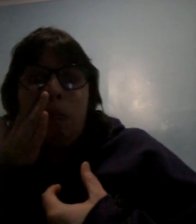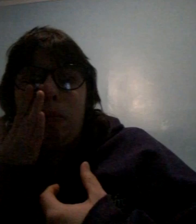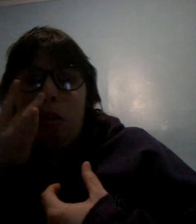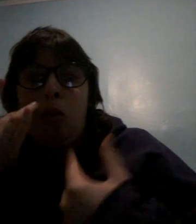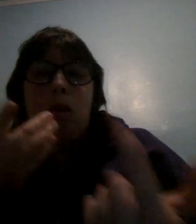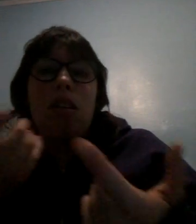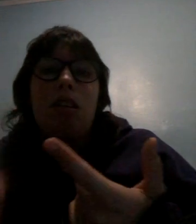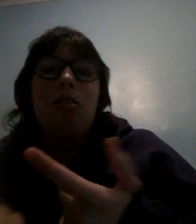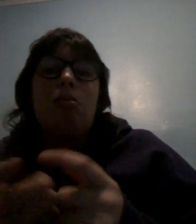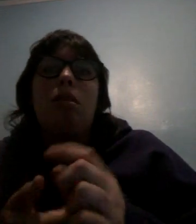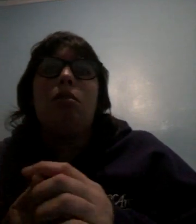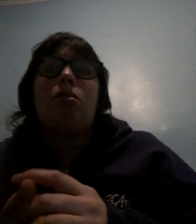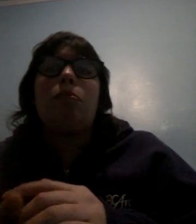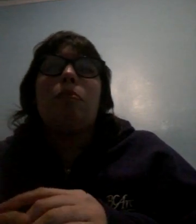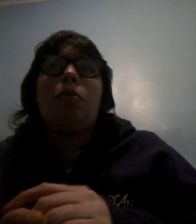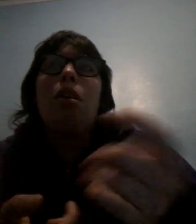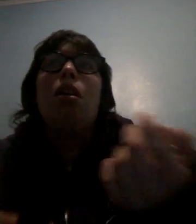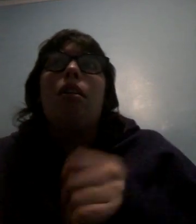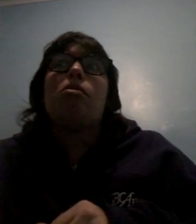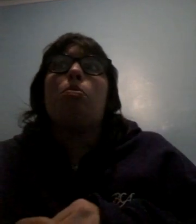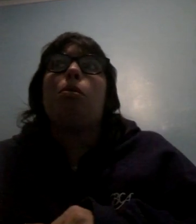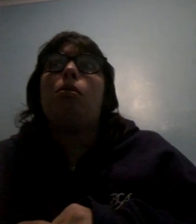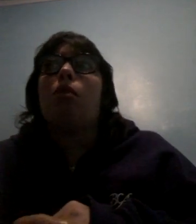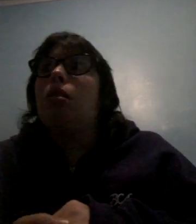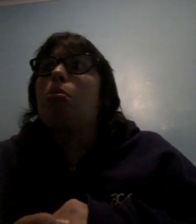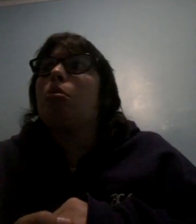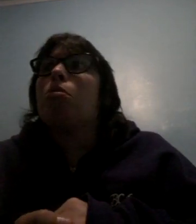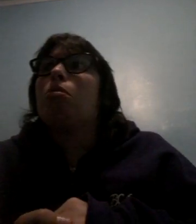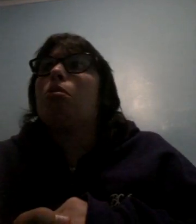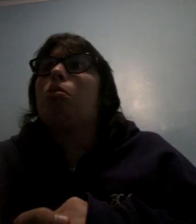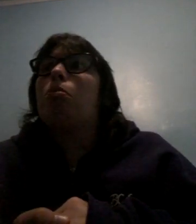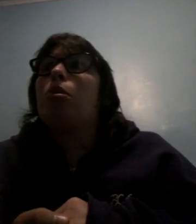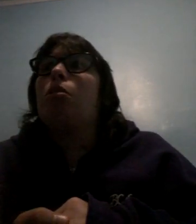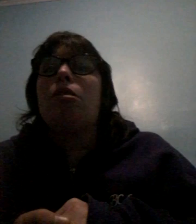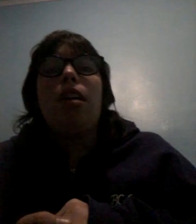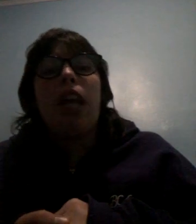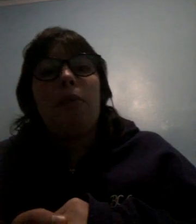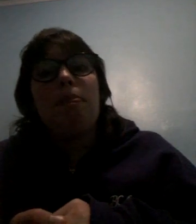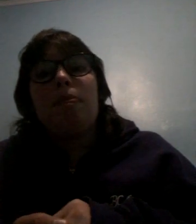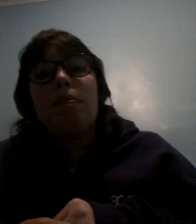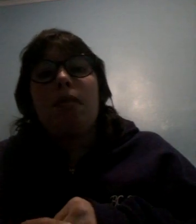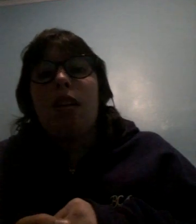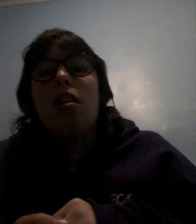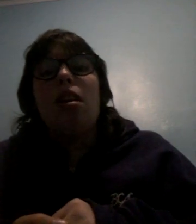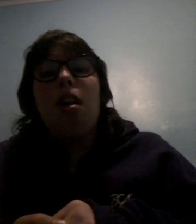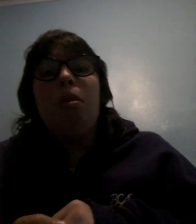the weather it is because it's April and April is pretty much rainy April